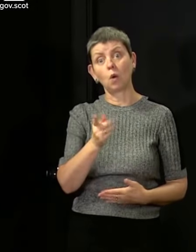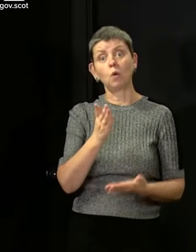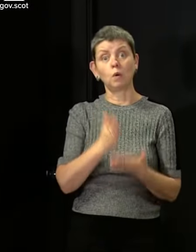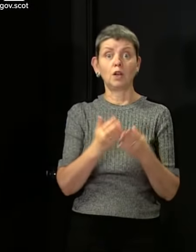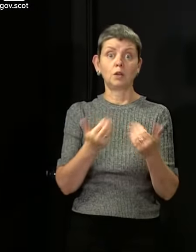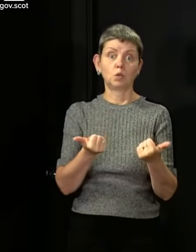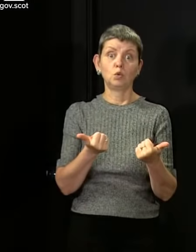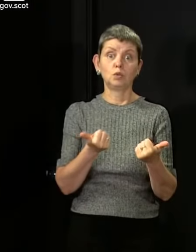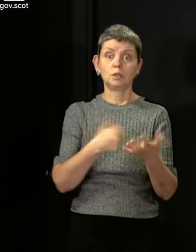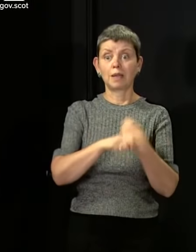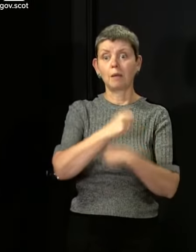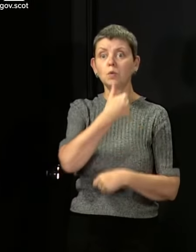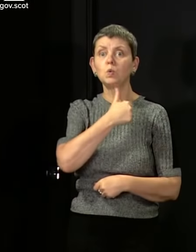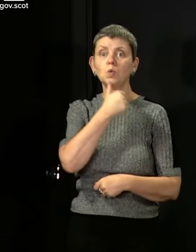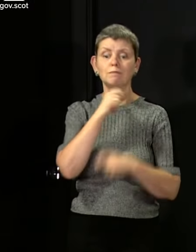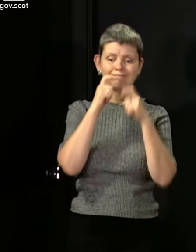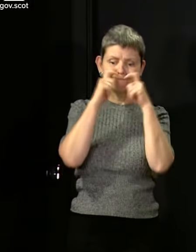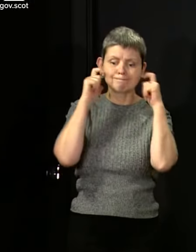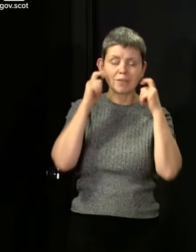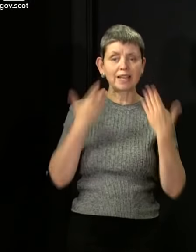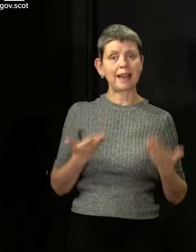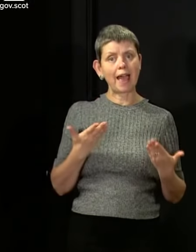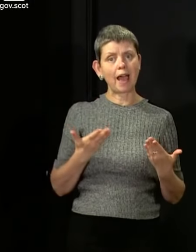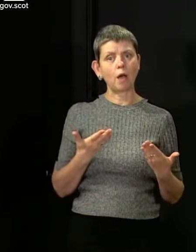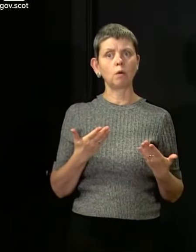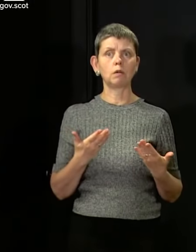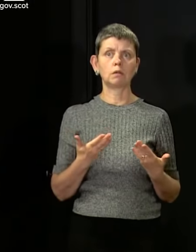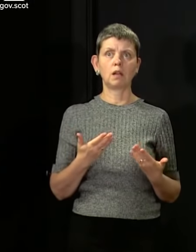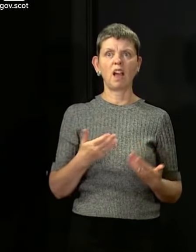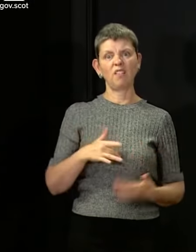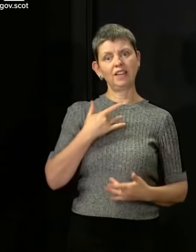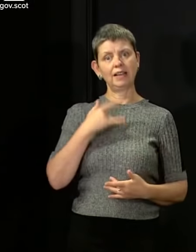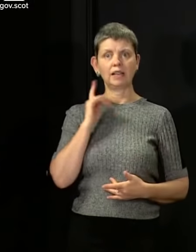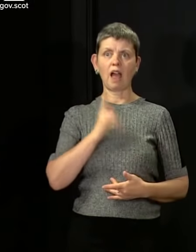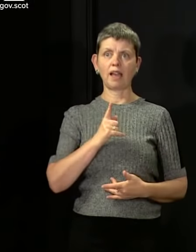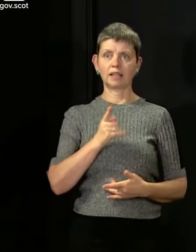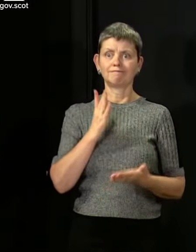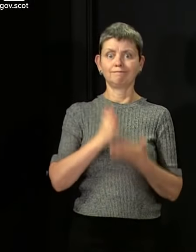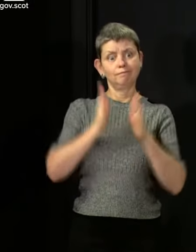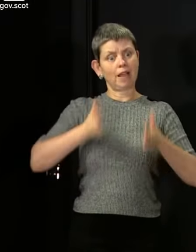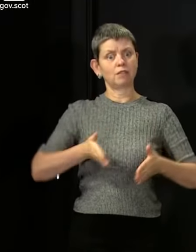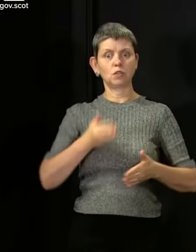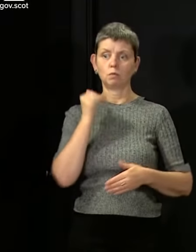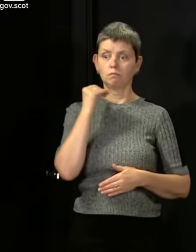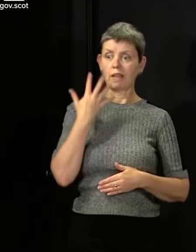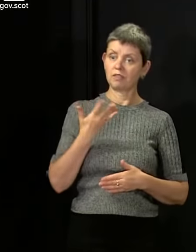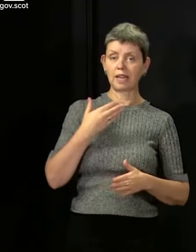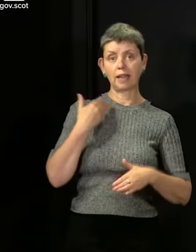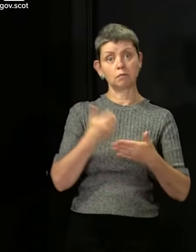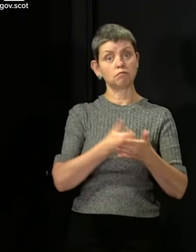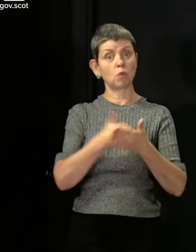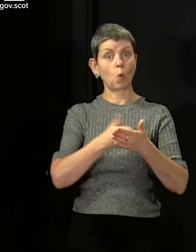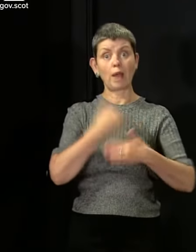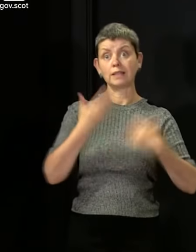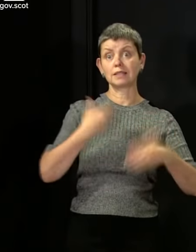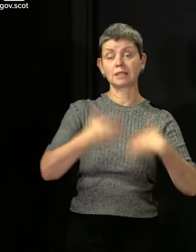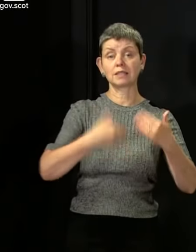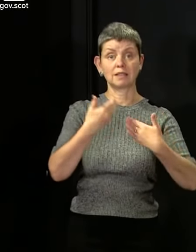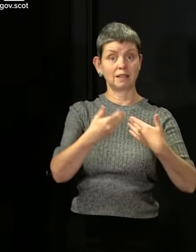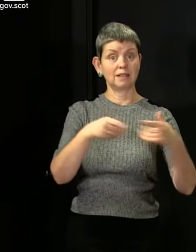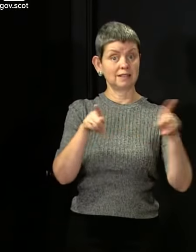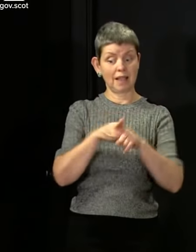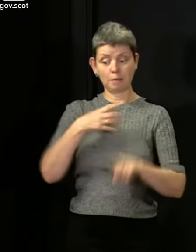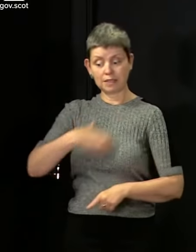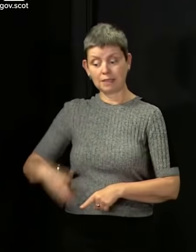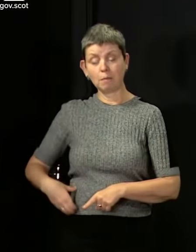habit now and feeling as comfortable and treating it as much as an automatic instinct as we do seatbelts